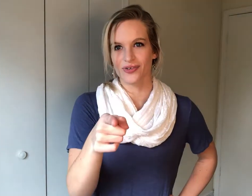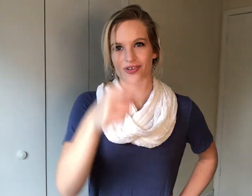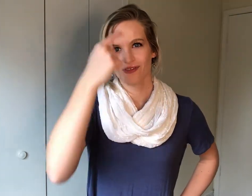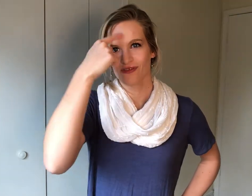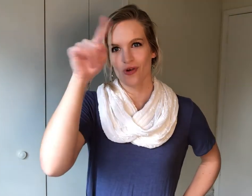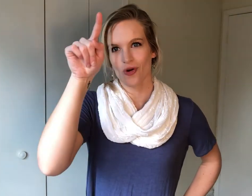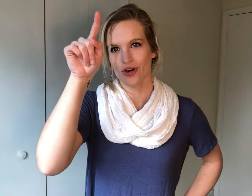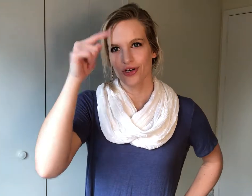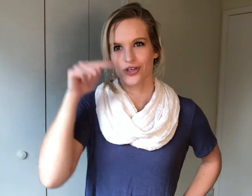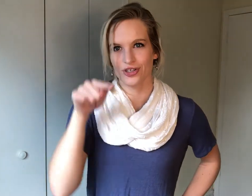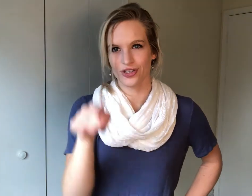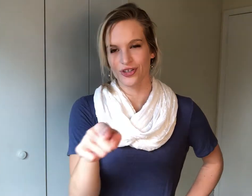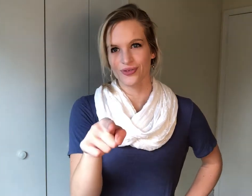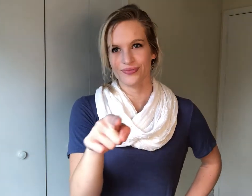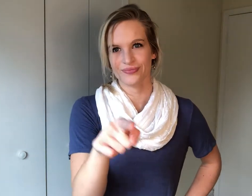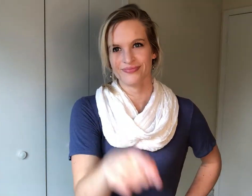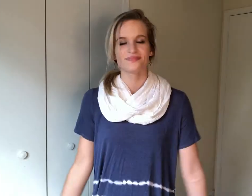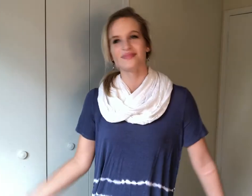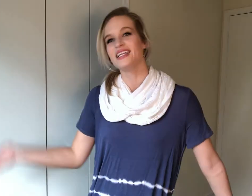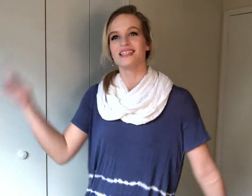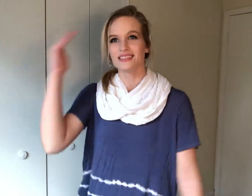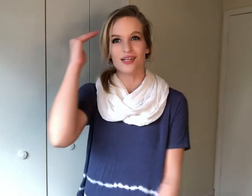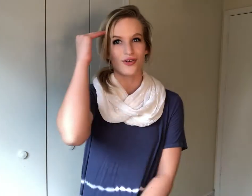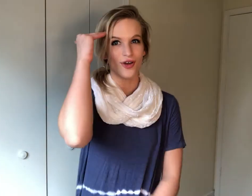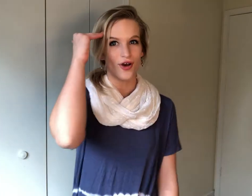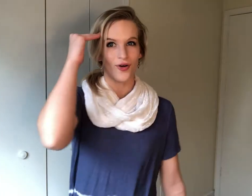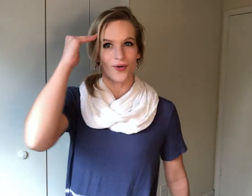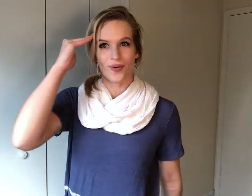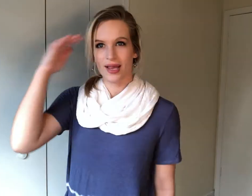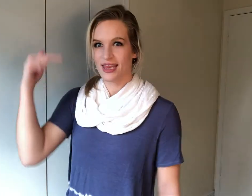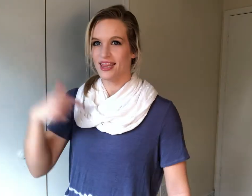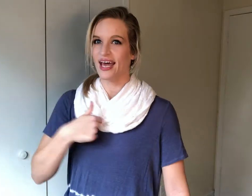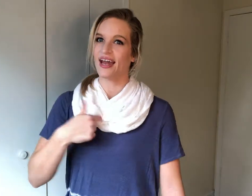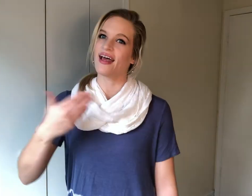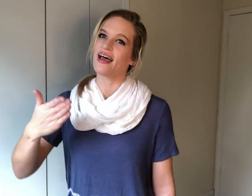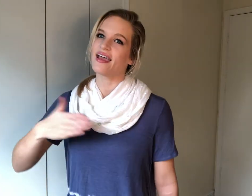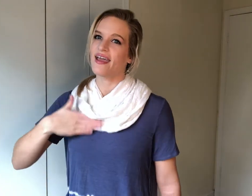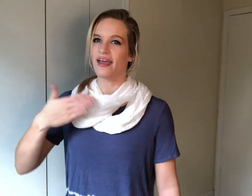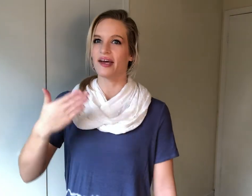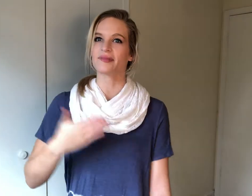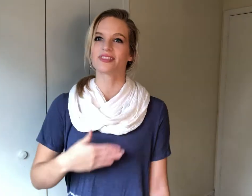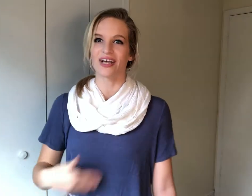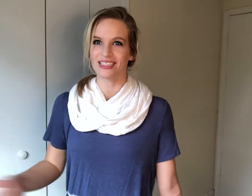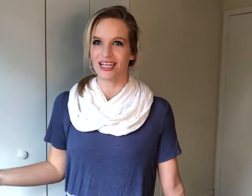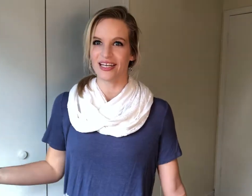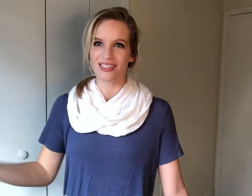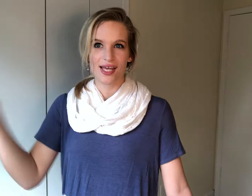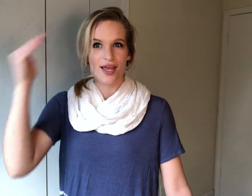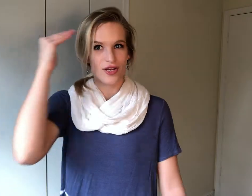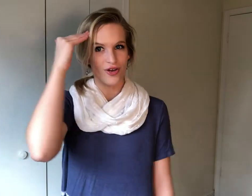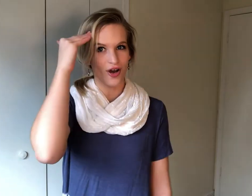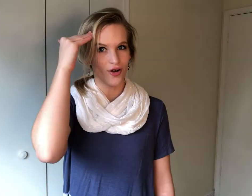for you know that I am so I signed know